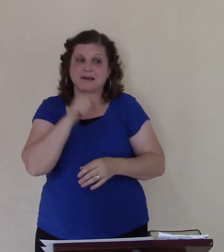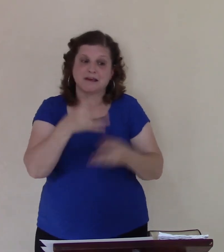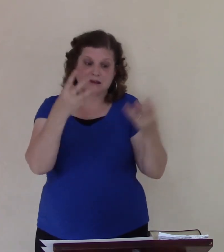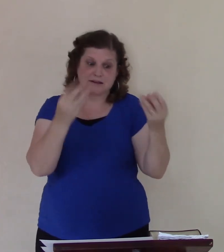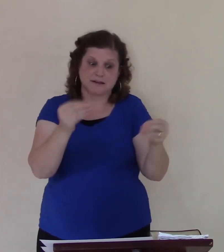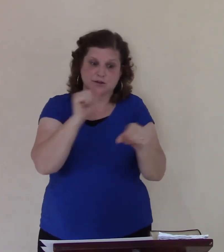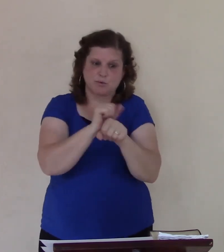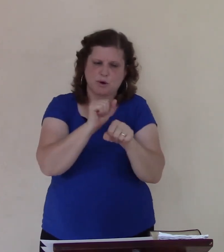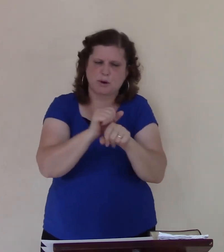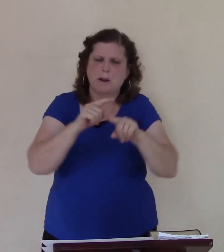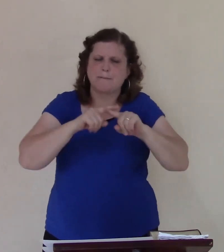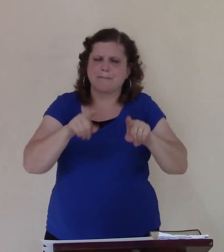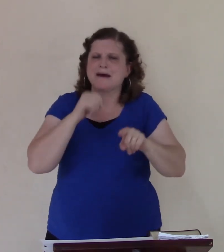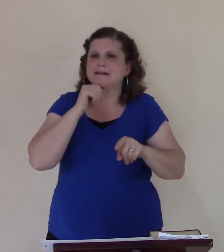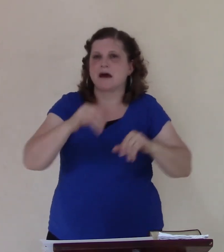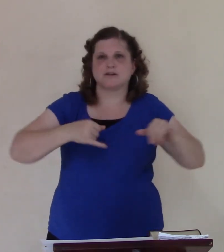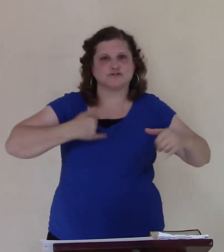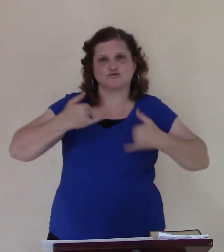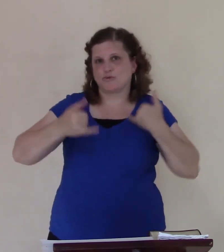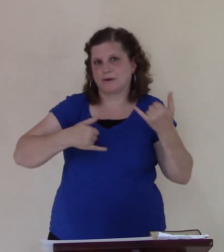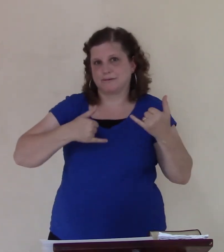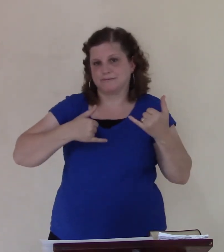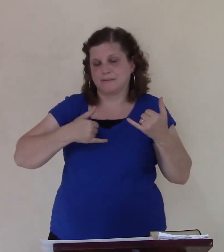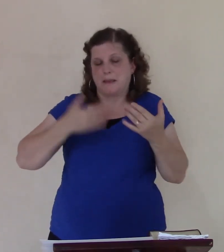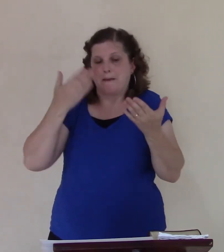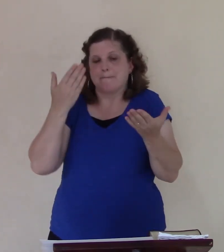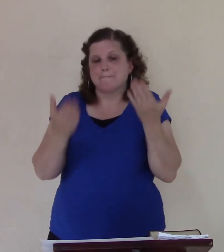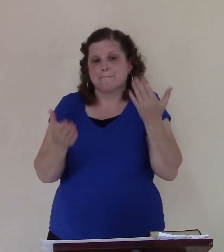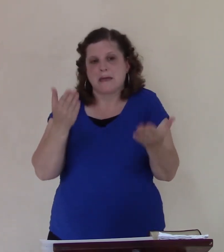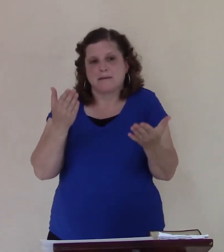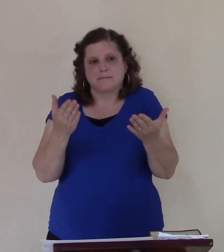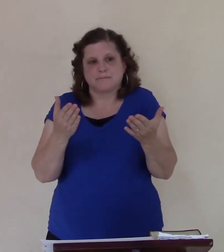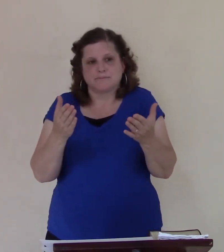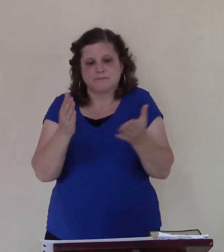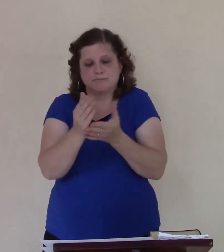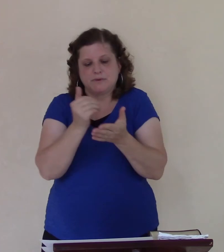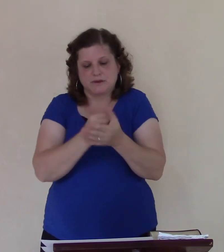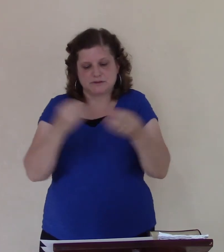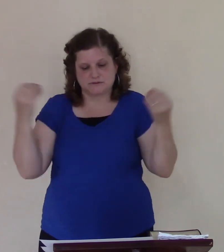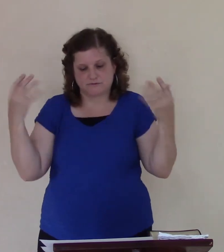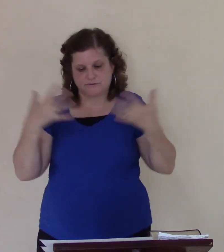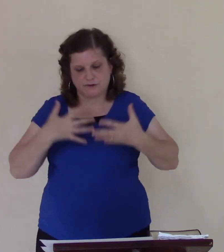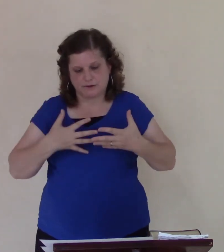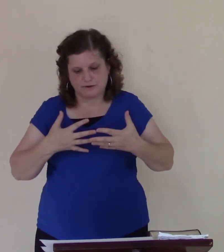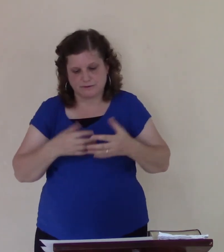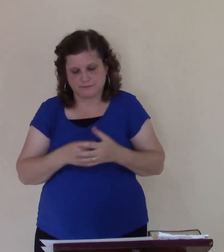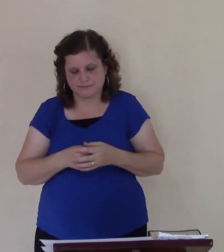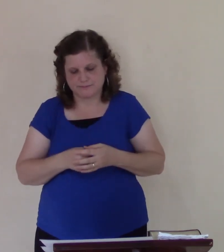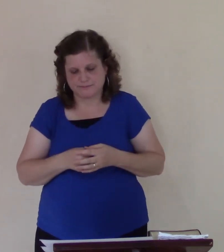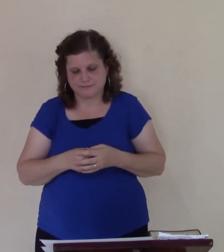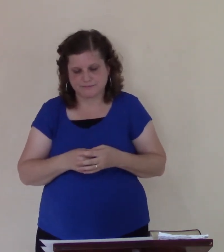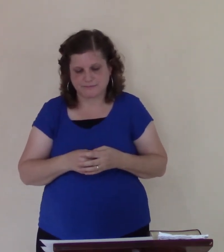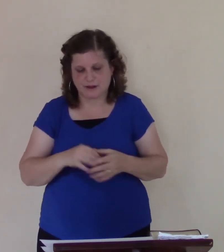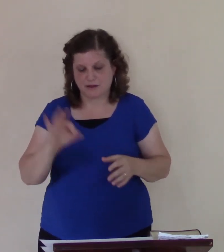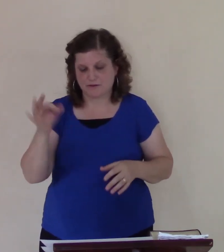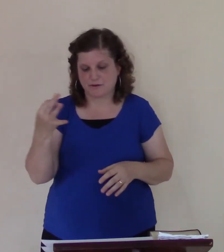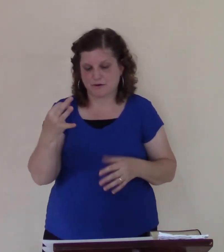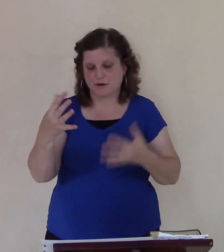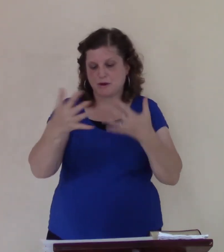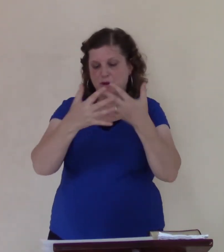they was a fear of the Lord that motivated him also had the criticism of selfishness or unthankfulness John chapter